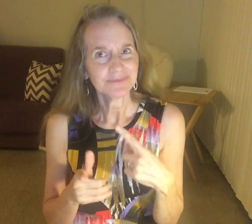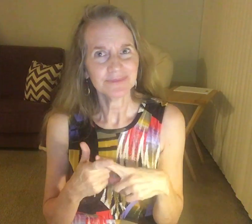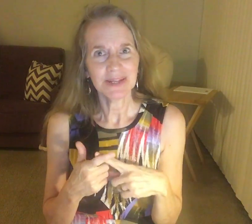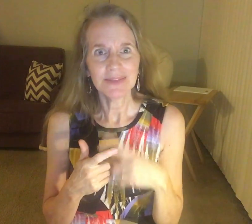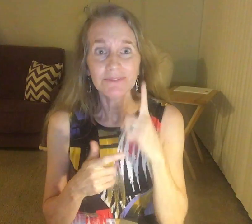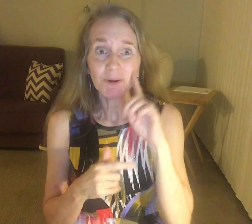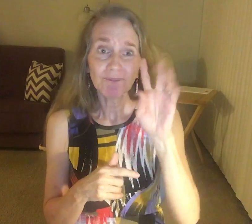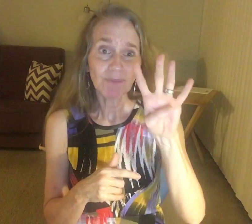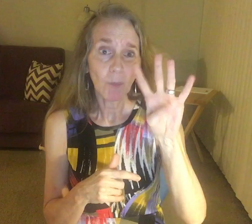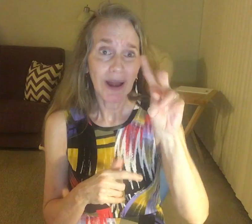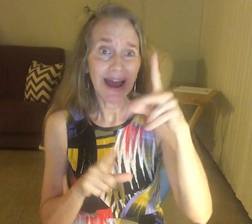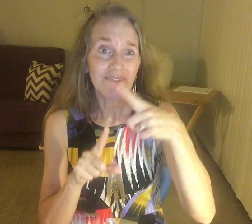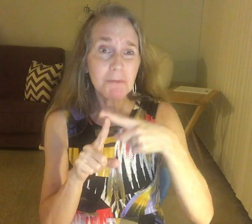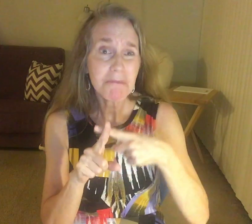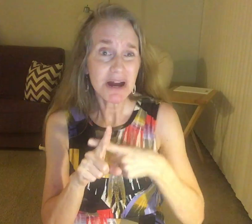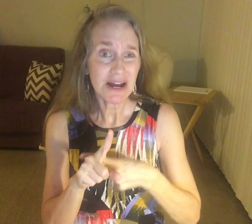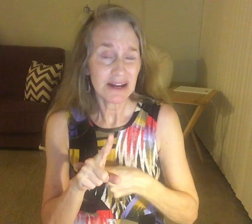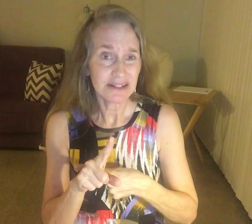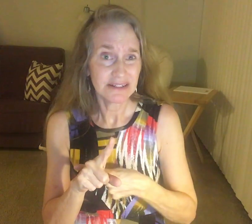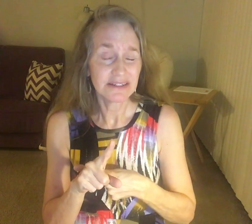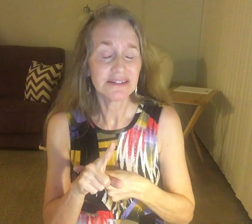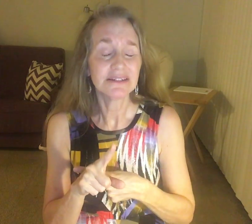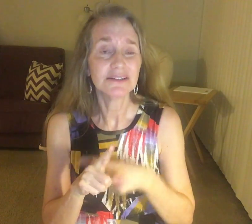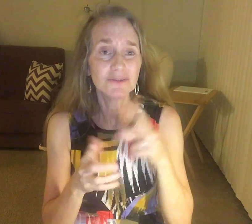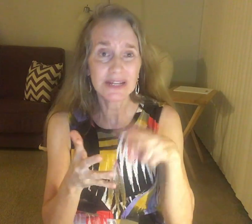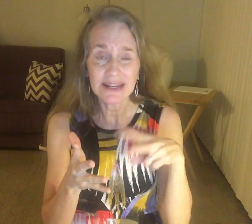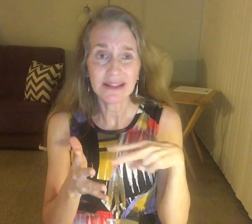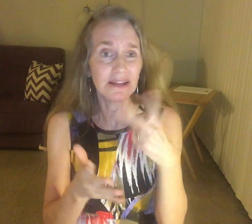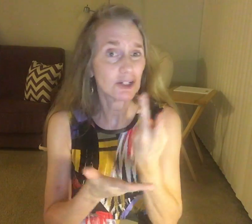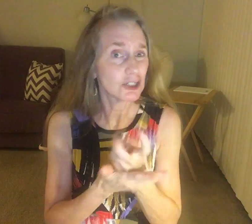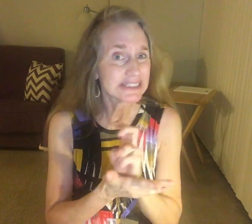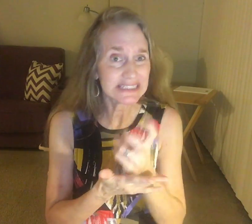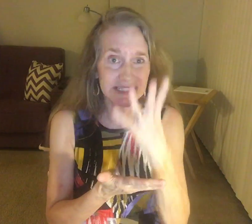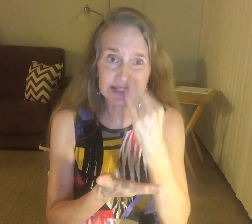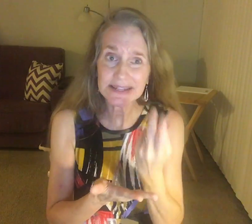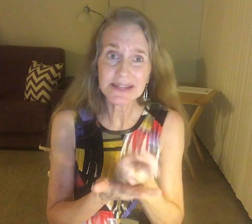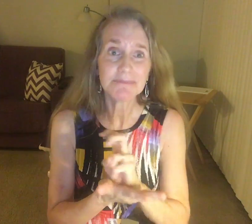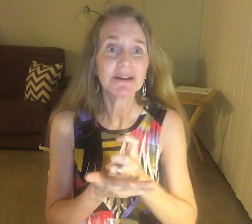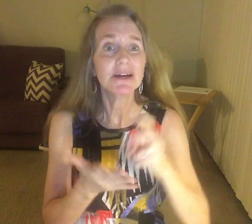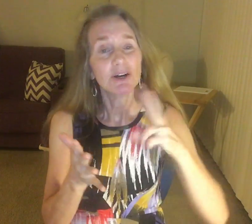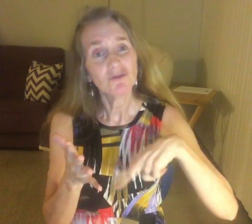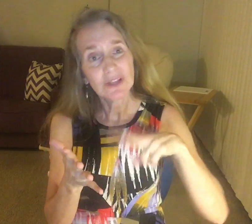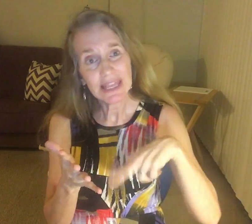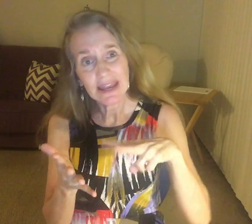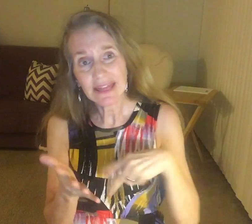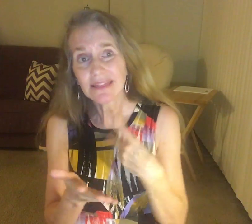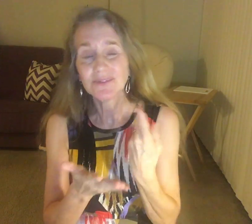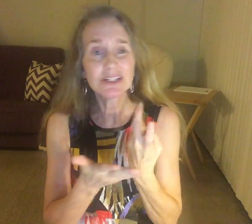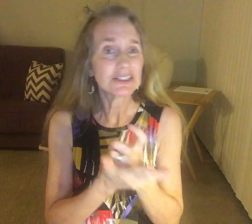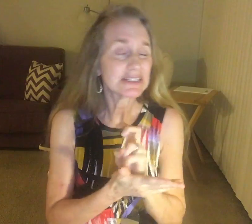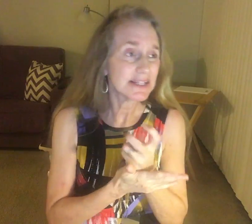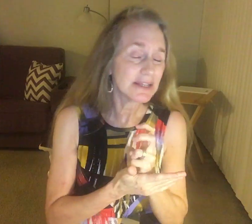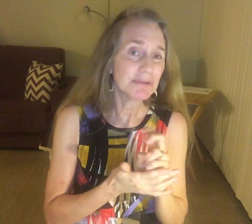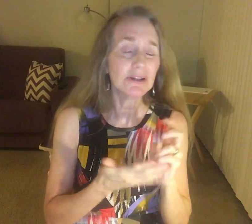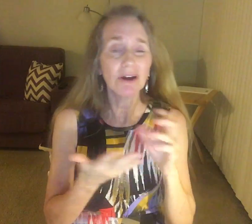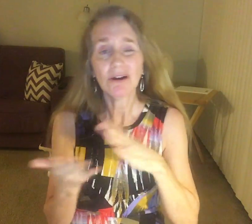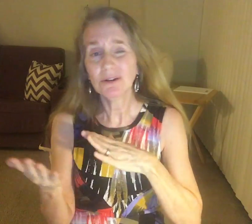They put fun at home to the flesh. No, Actually, I couldn't sleep. Really. couldn't sleep. You know,